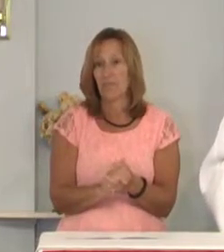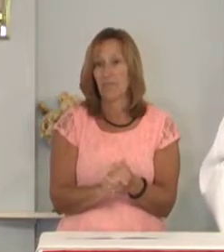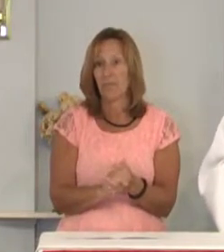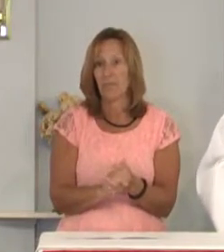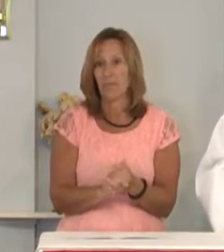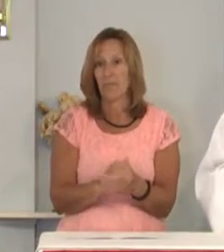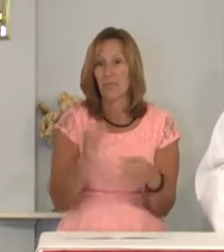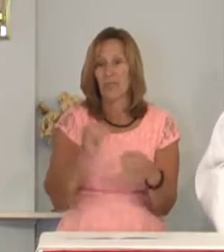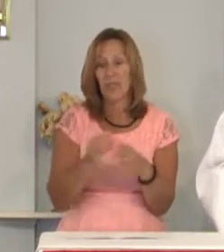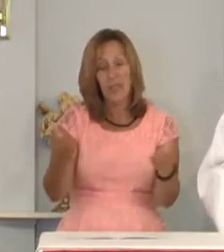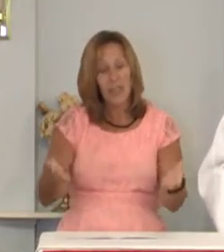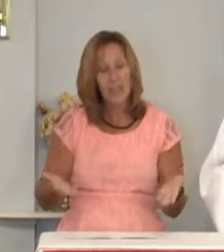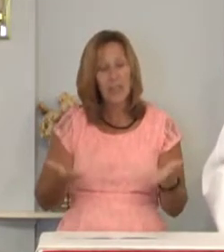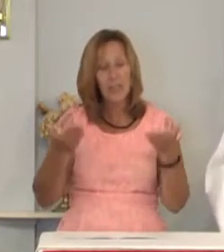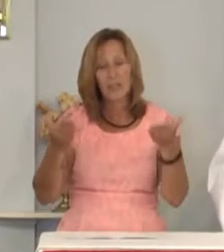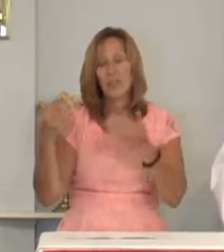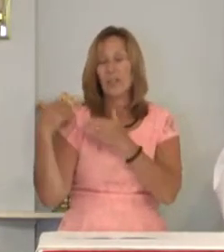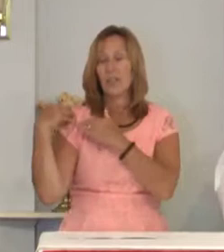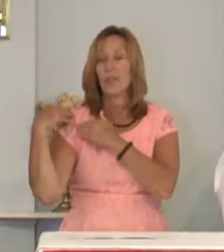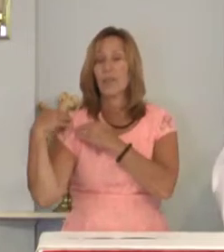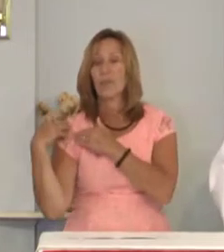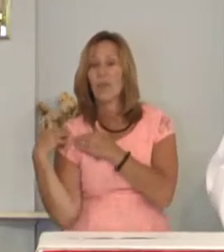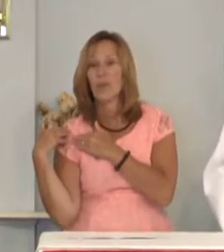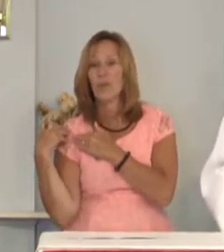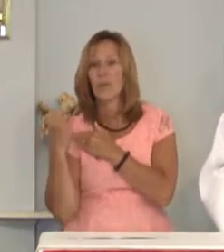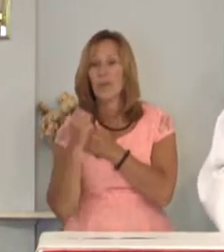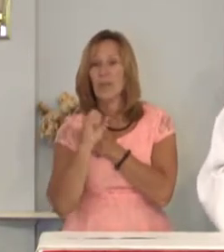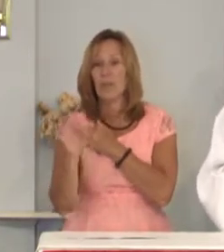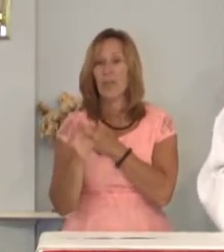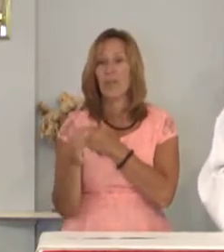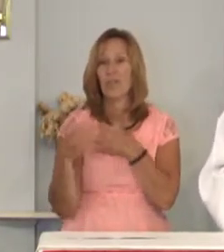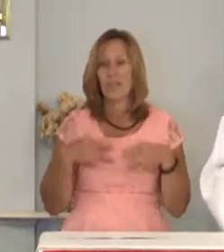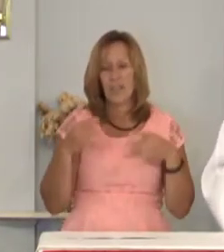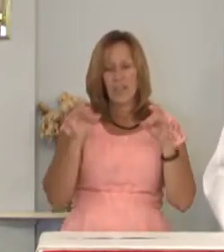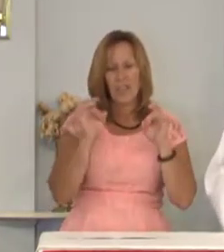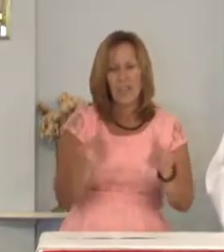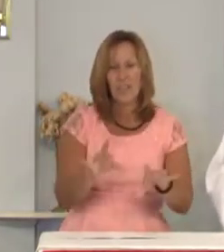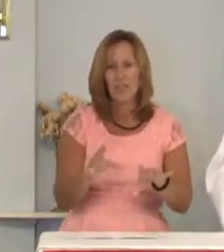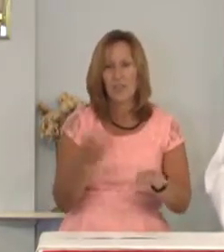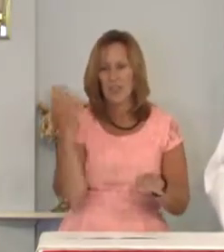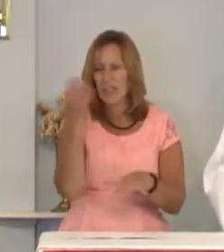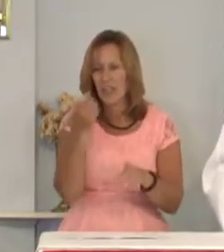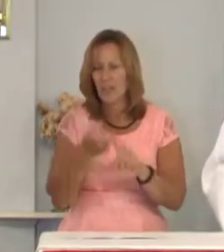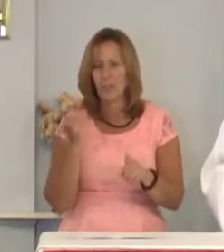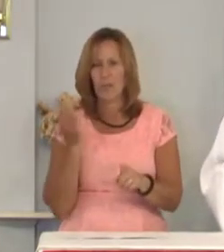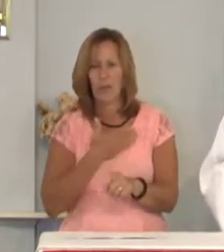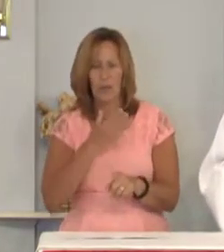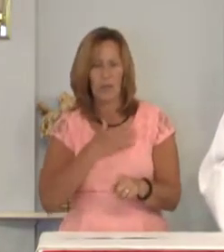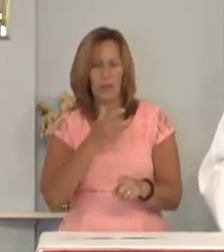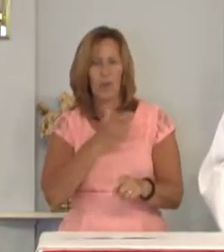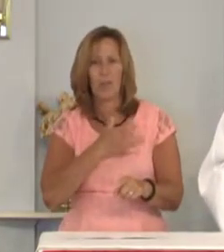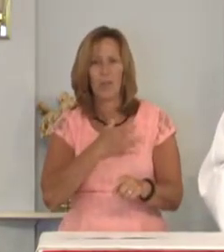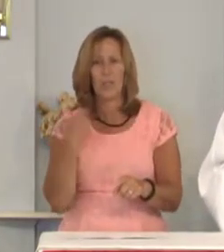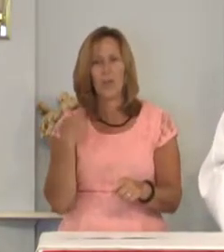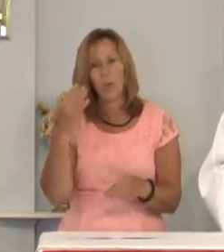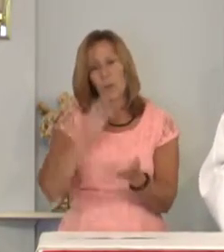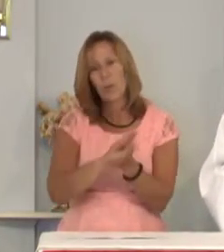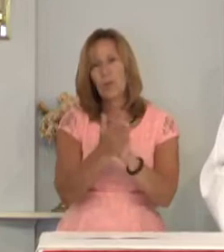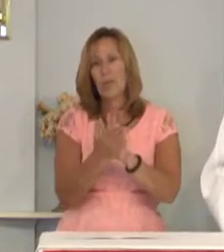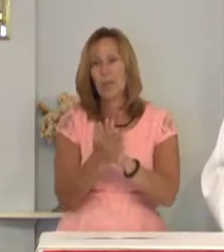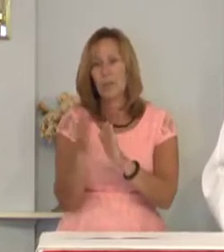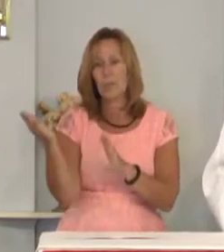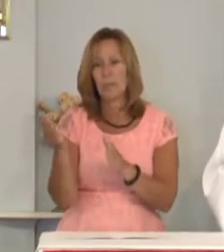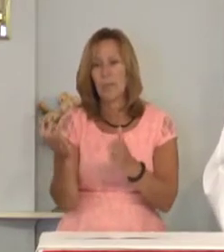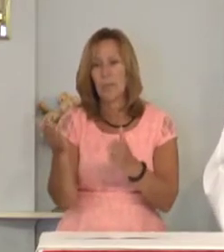In lifting the burden of hatred and anger from our own hearts we become